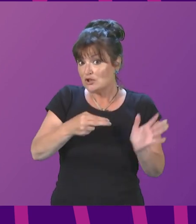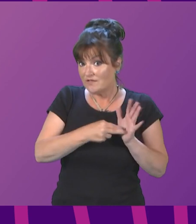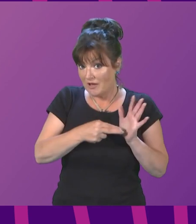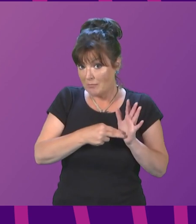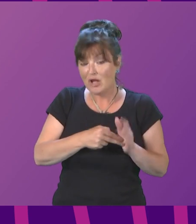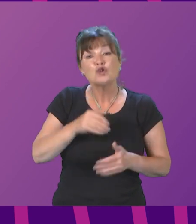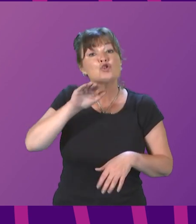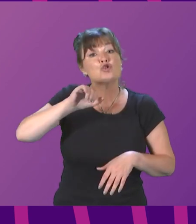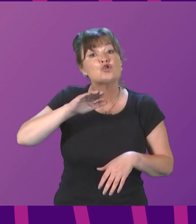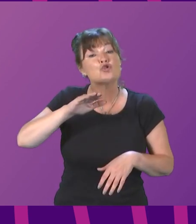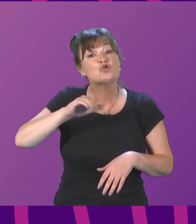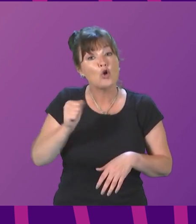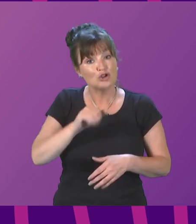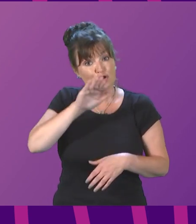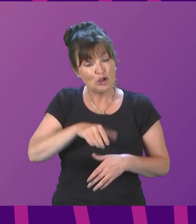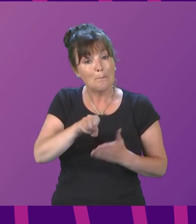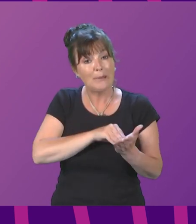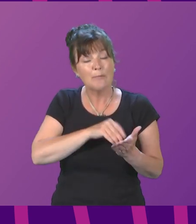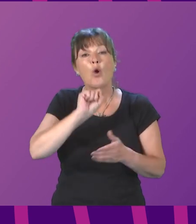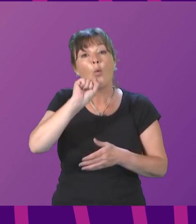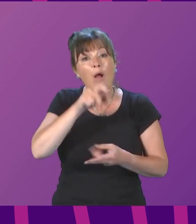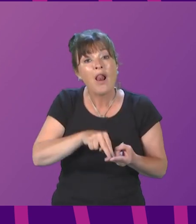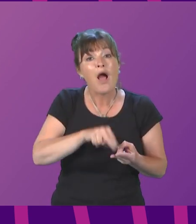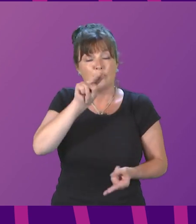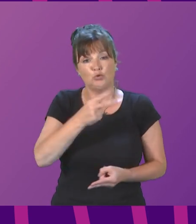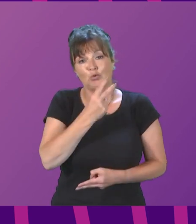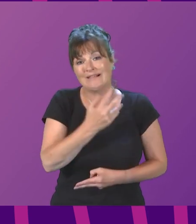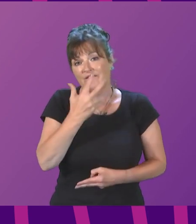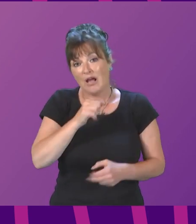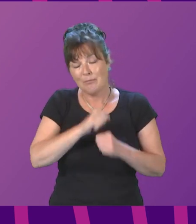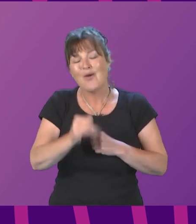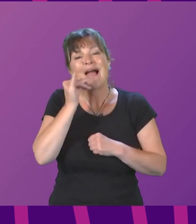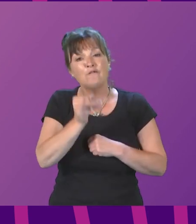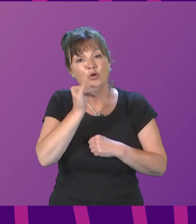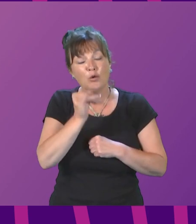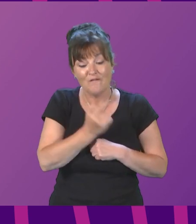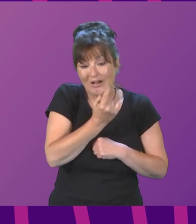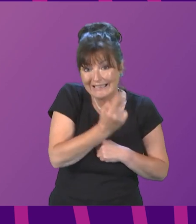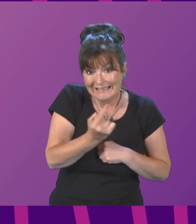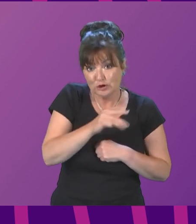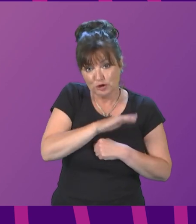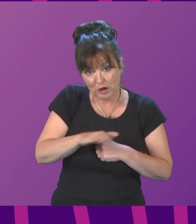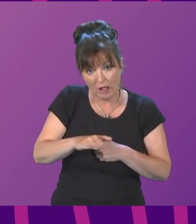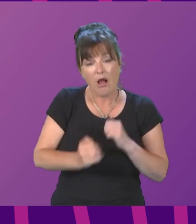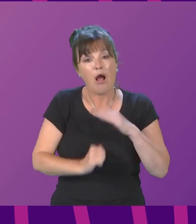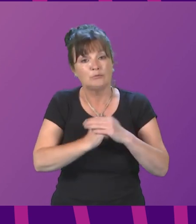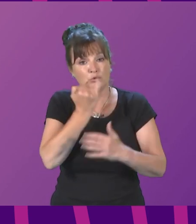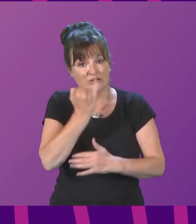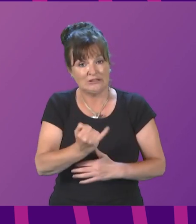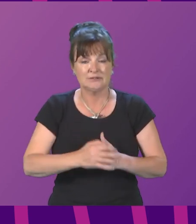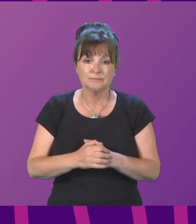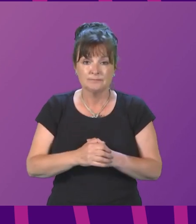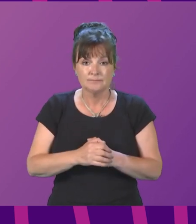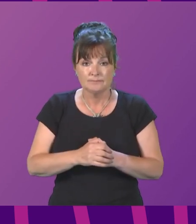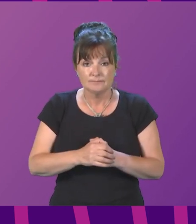the Scottish Child Payment will increase again to £25 per week per child. Presenting officer, this